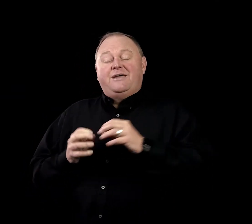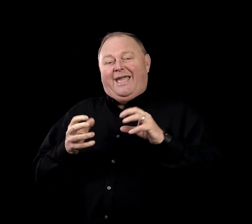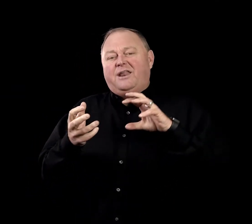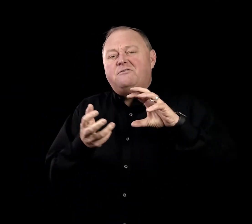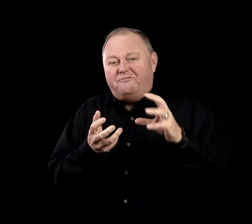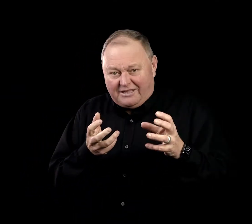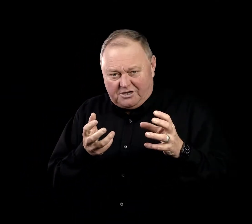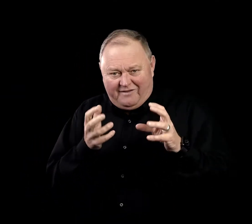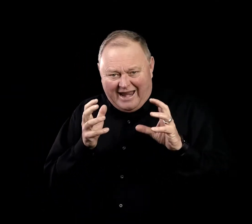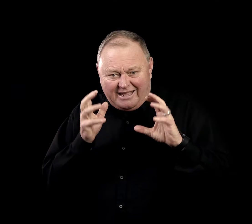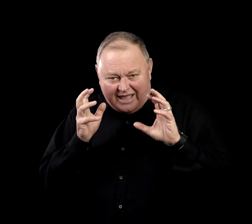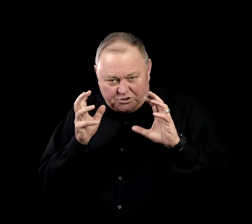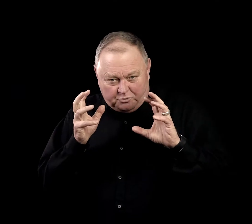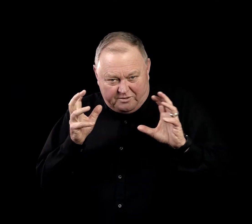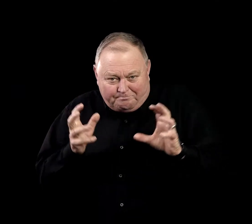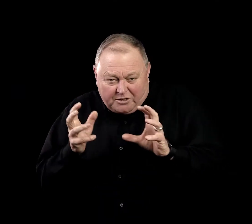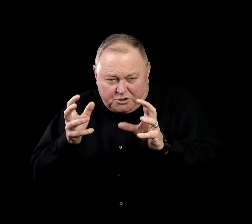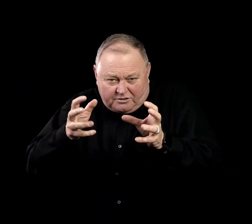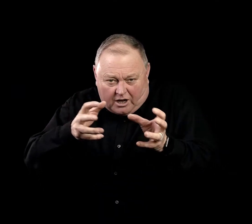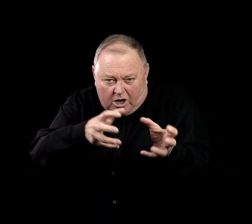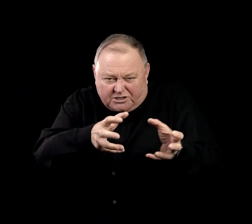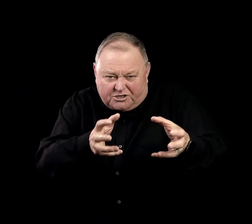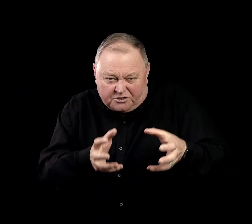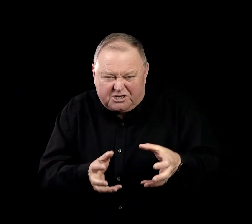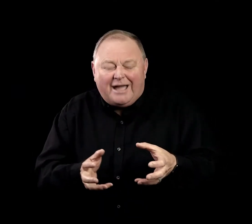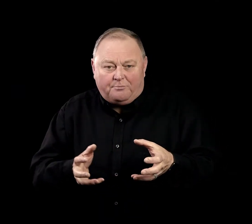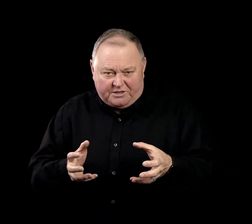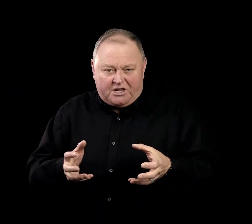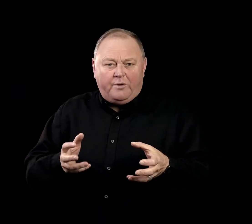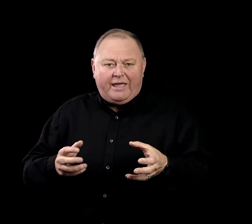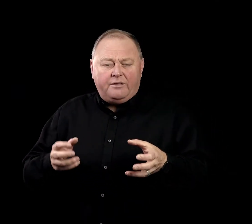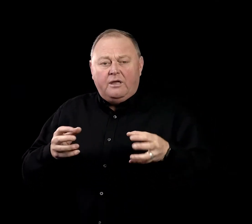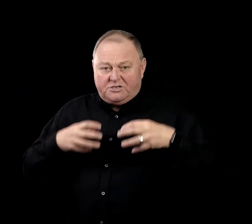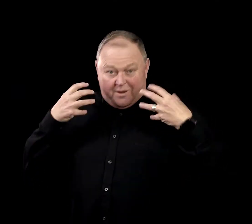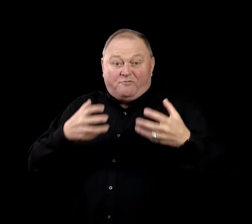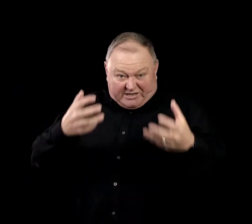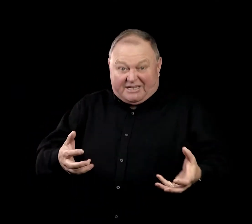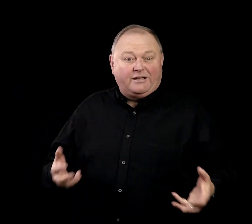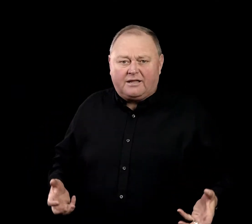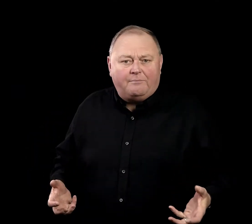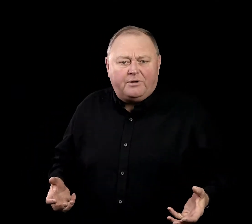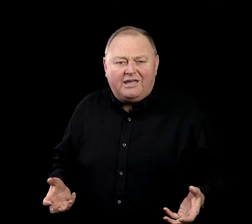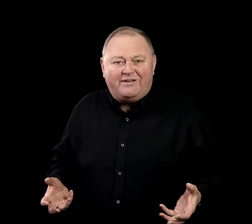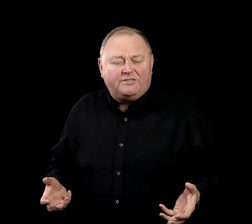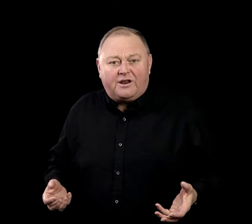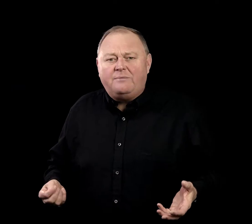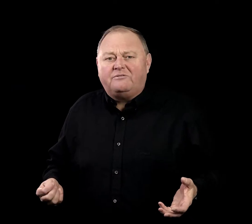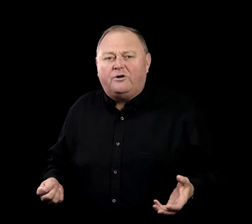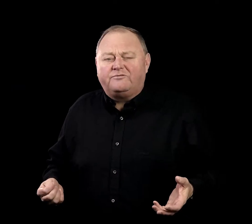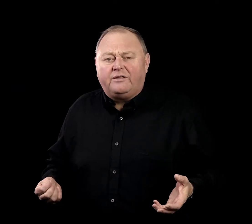in an event of any nature, with the budget and the cost and time that's going in to every single company event that I'm involved in,